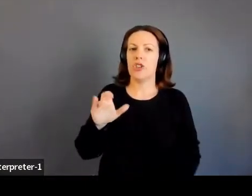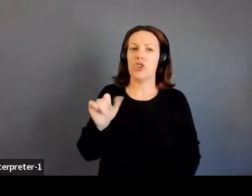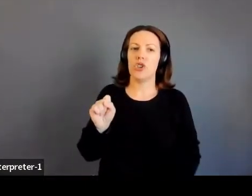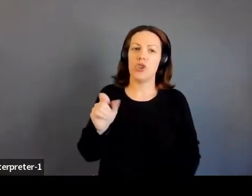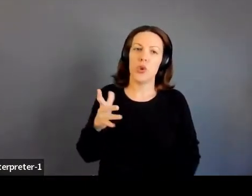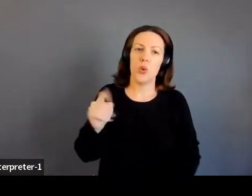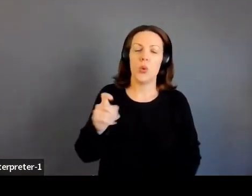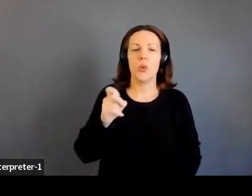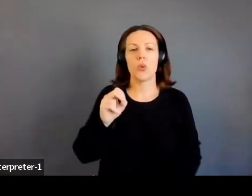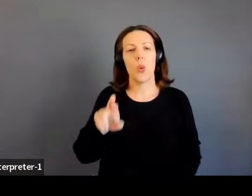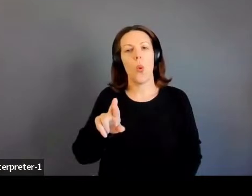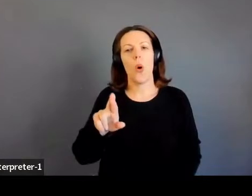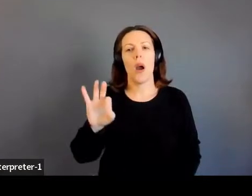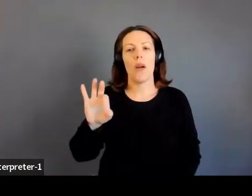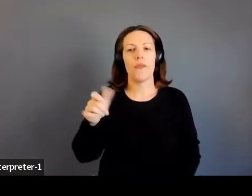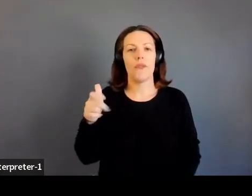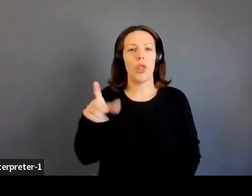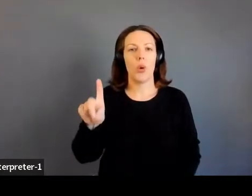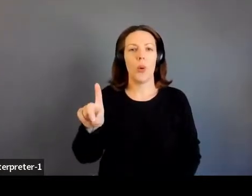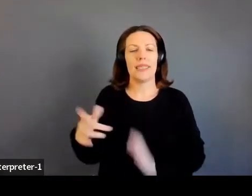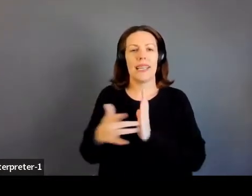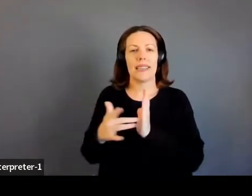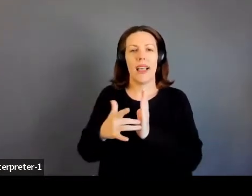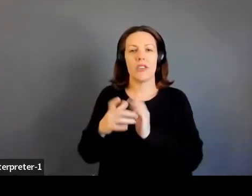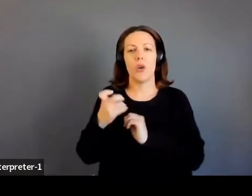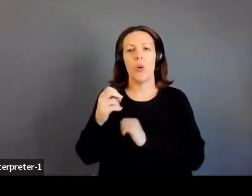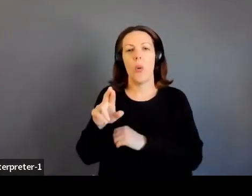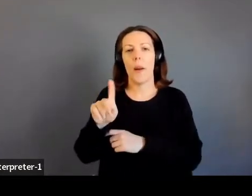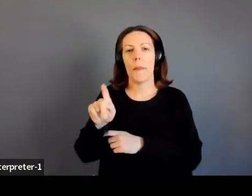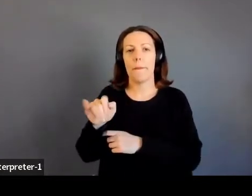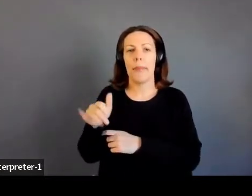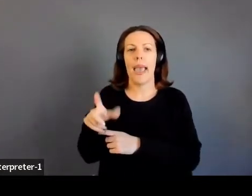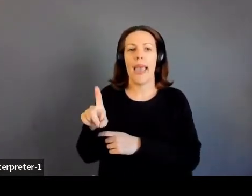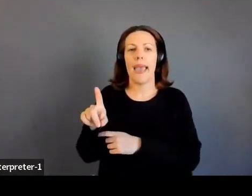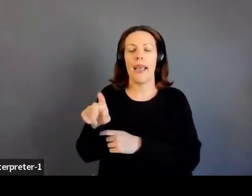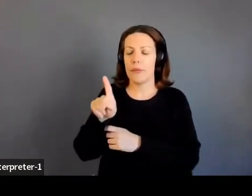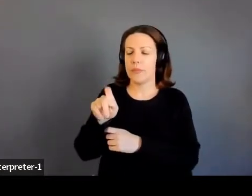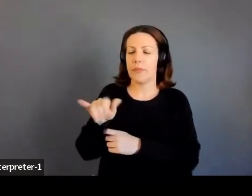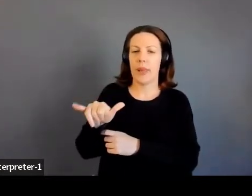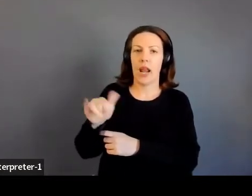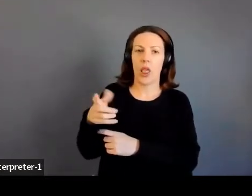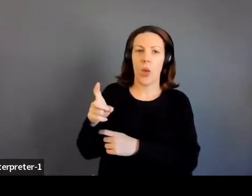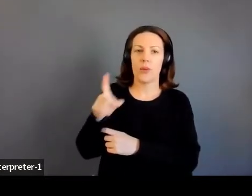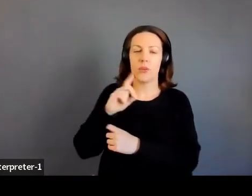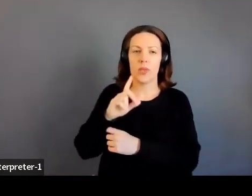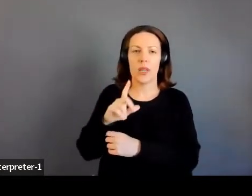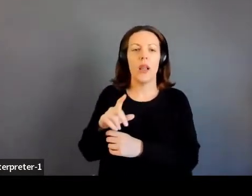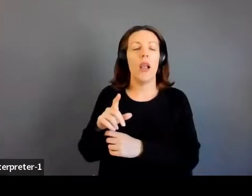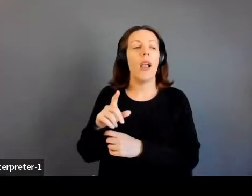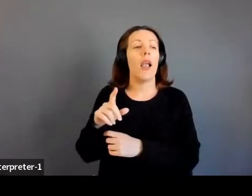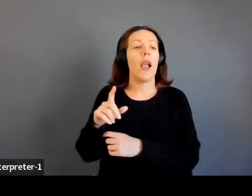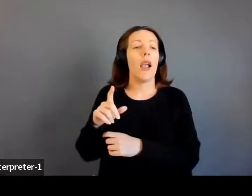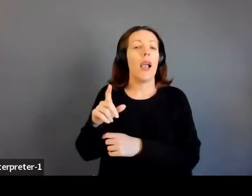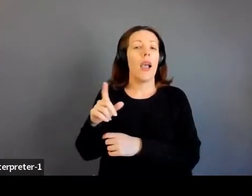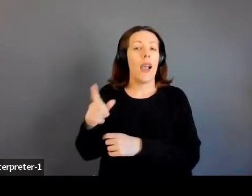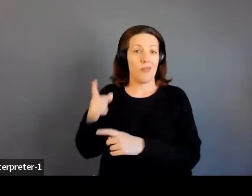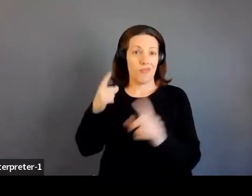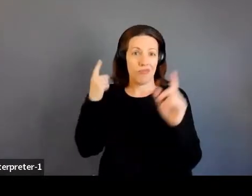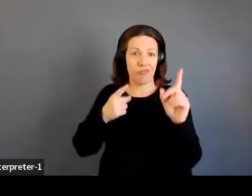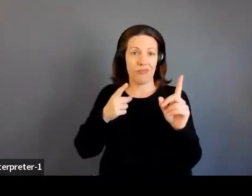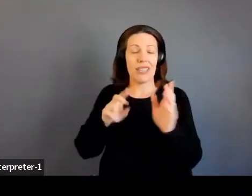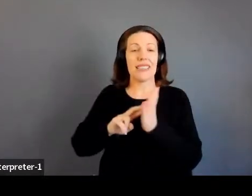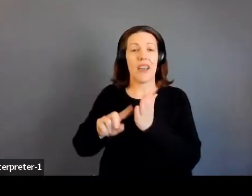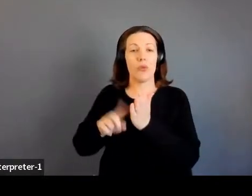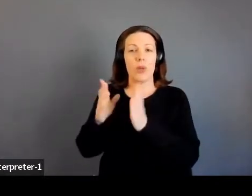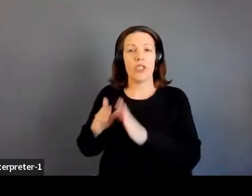and a specific set of payloads that we matured over that time. And the goal was always to send our researchers to